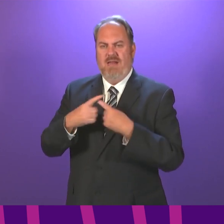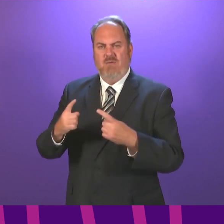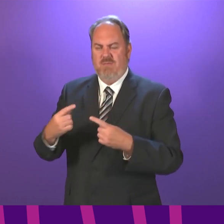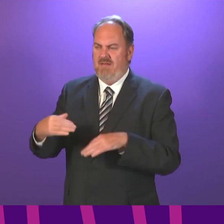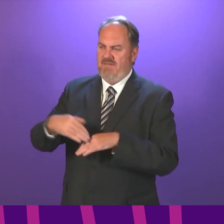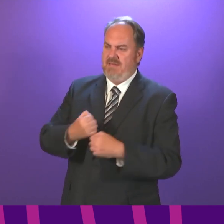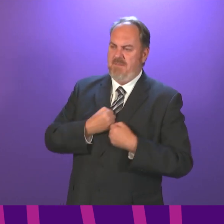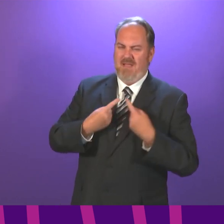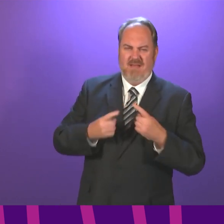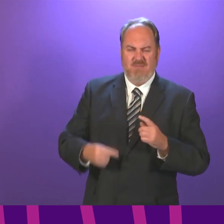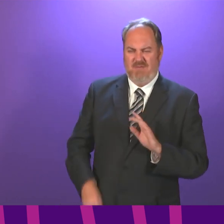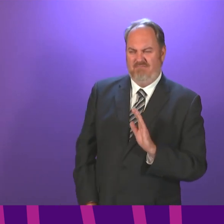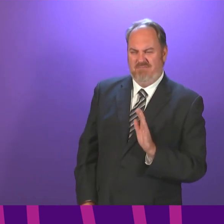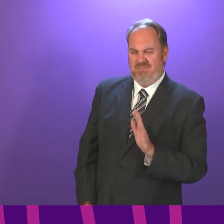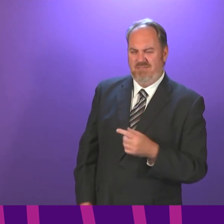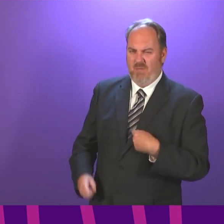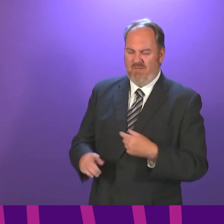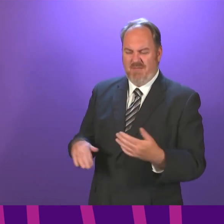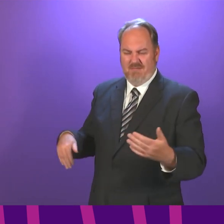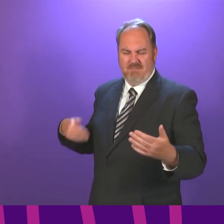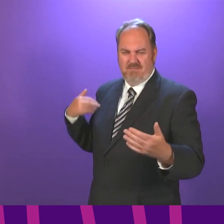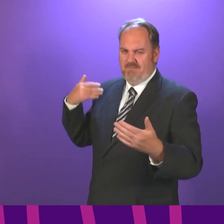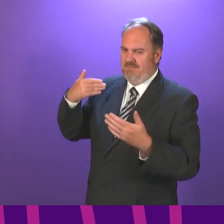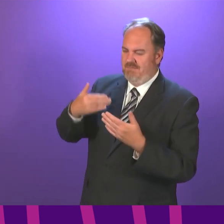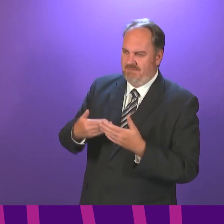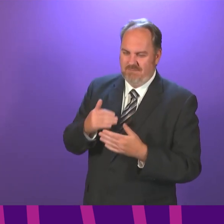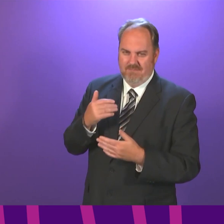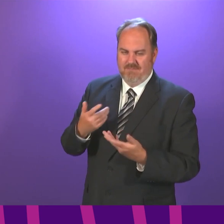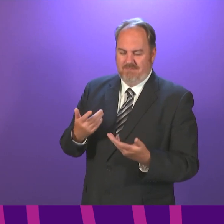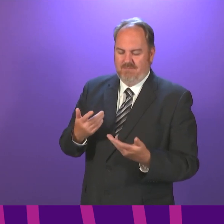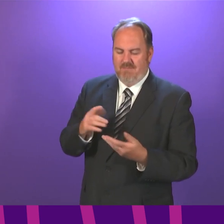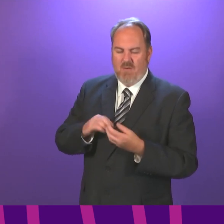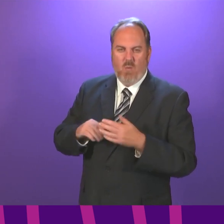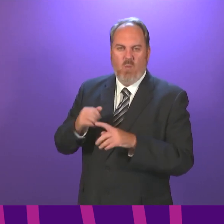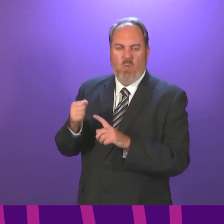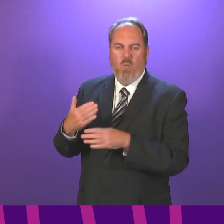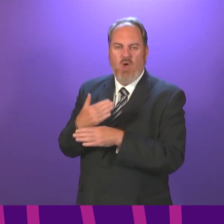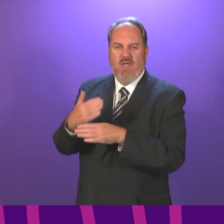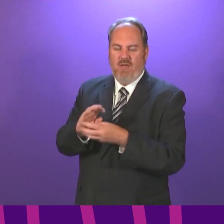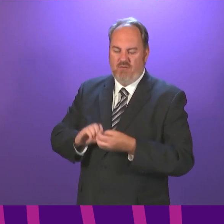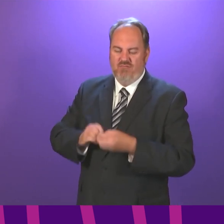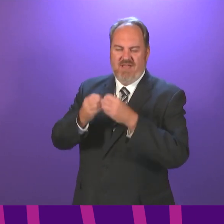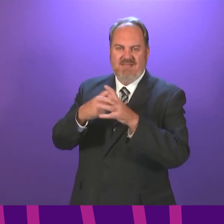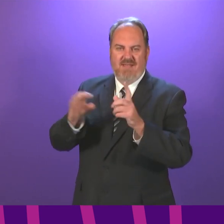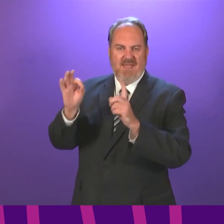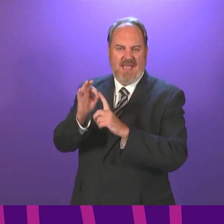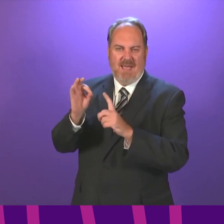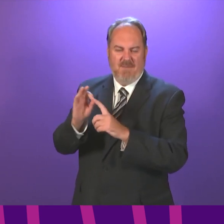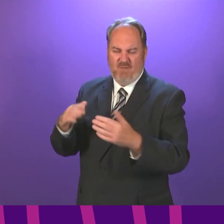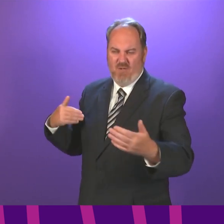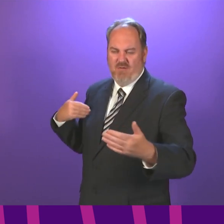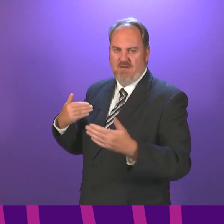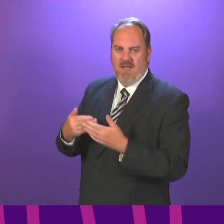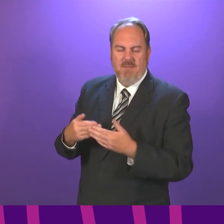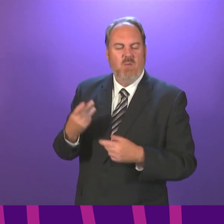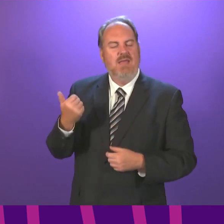quite some time. The timetable, I am not able to give an exact date, but we anticipate that the app will launch